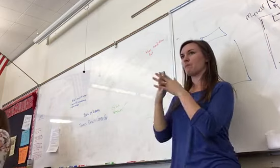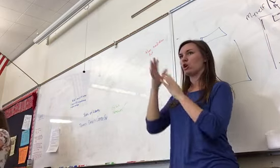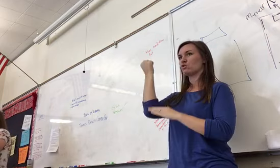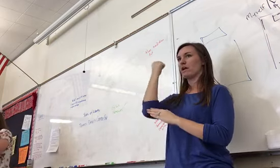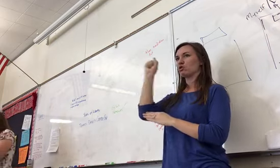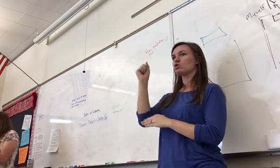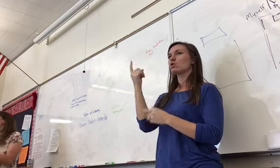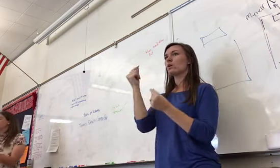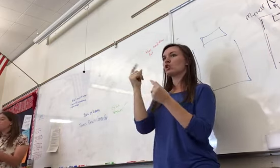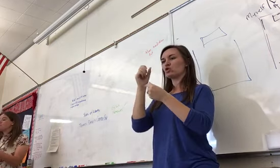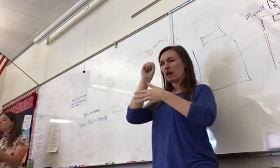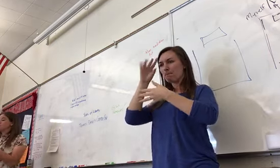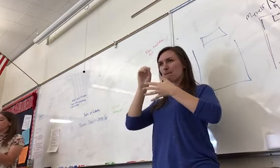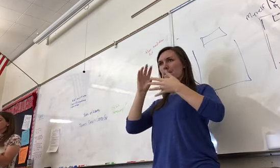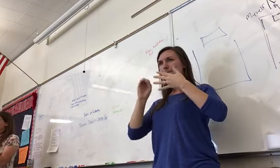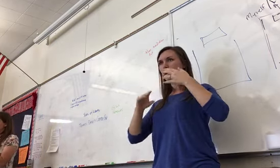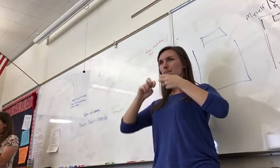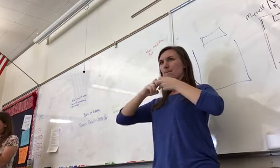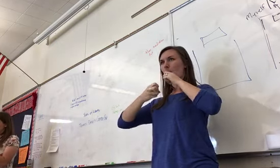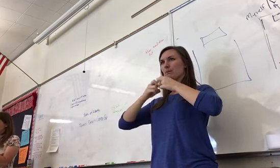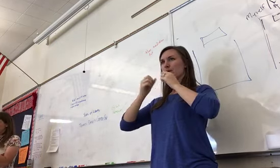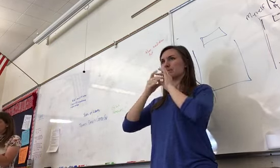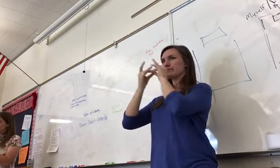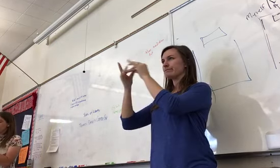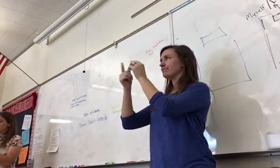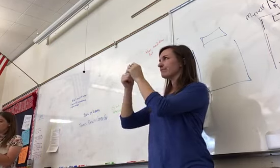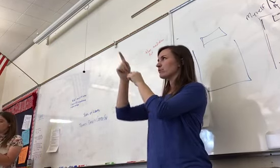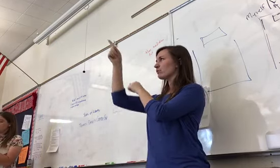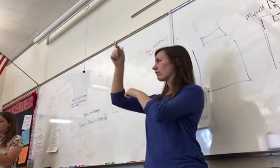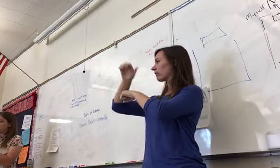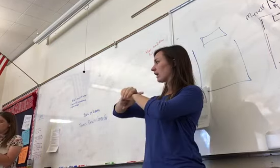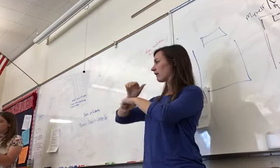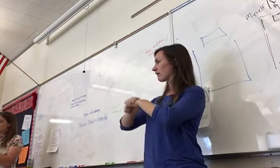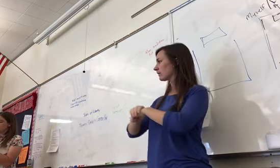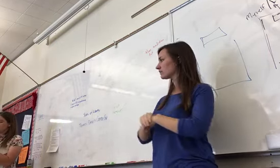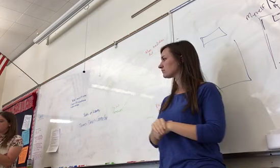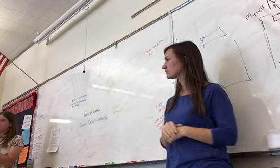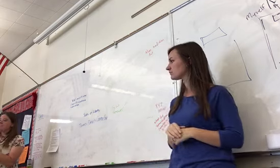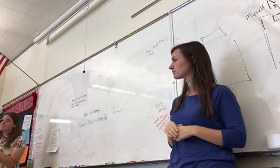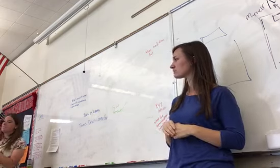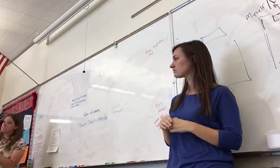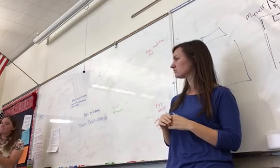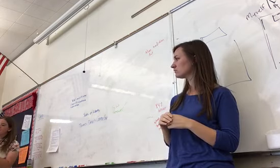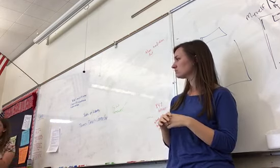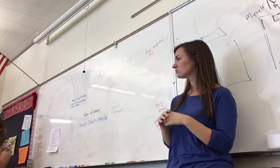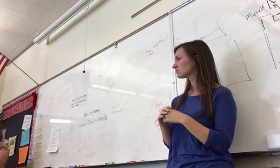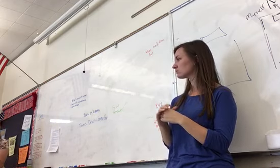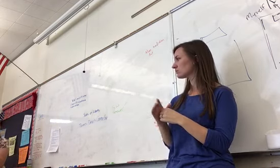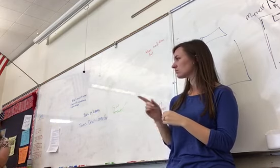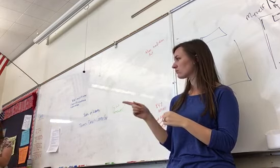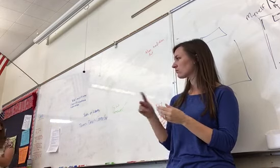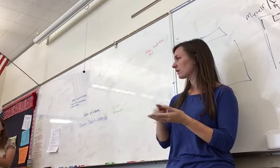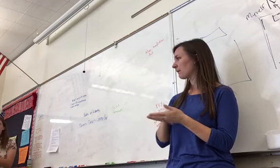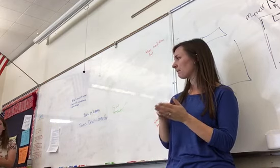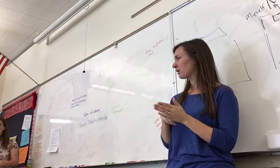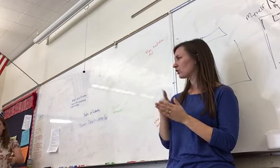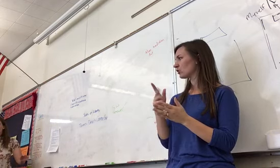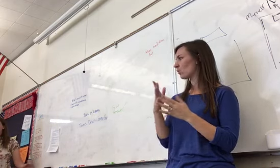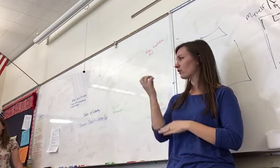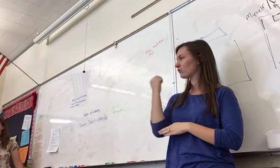fix them, and it gives solutions. Some men say that I'm intense or I'm insane. You want a revolution? I want a revolution. All right. You